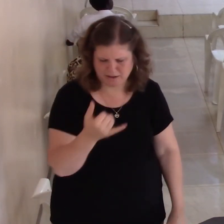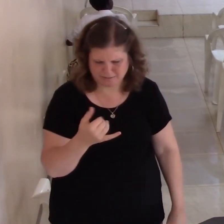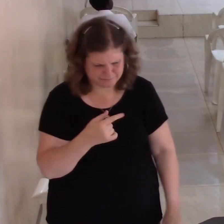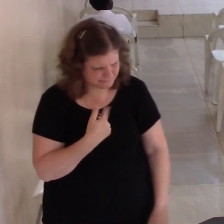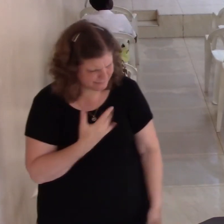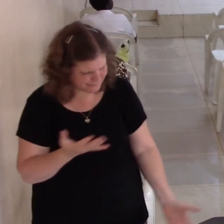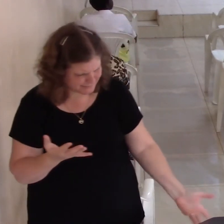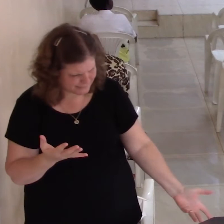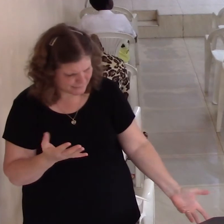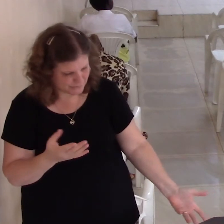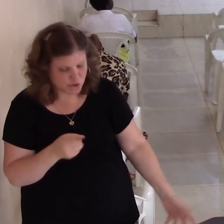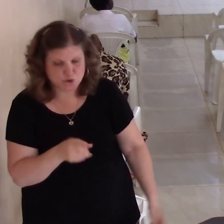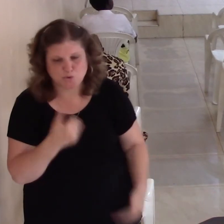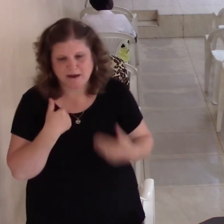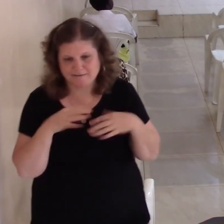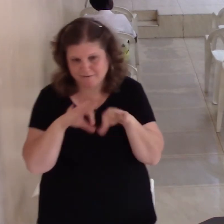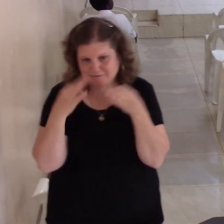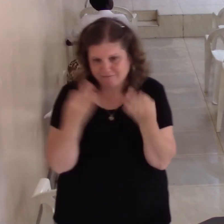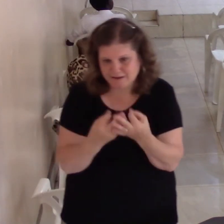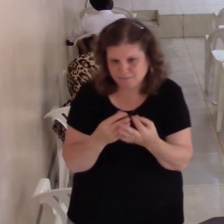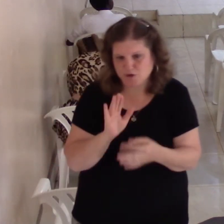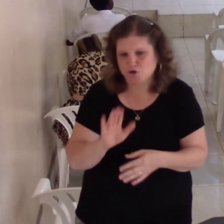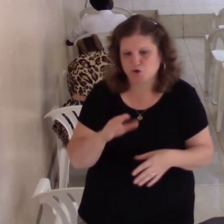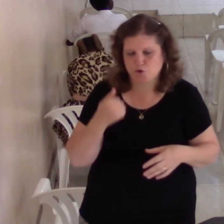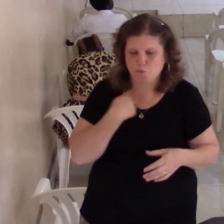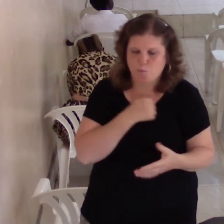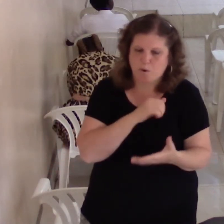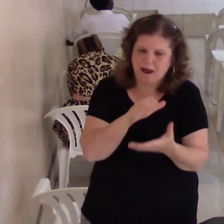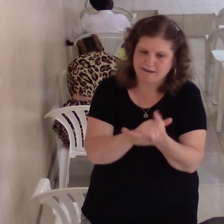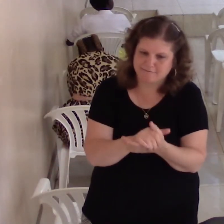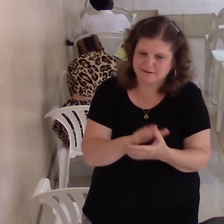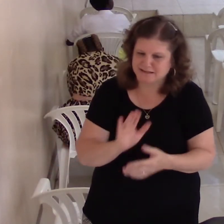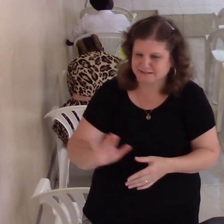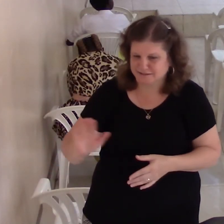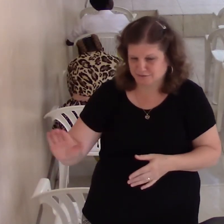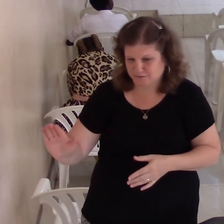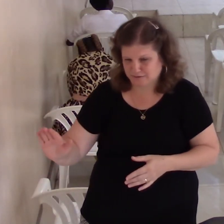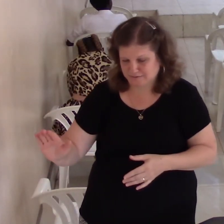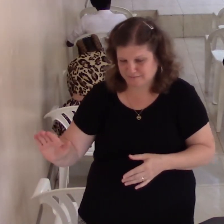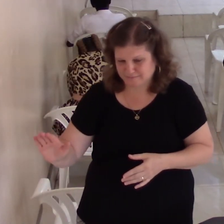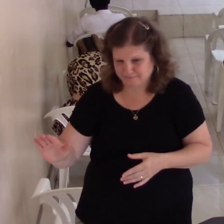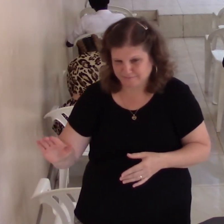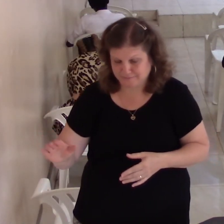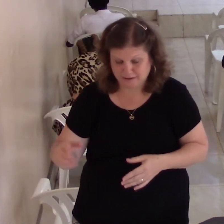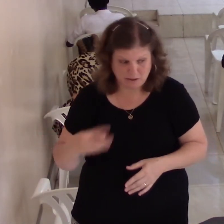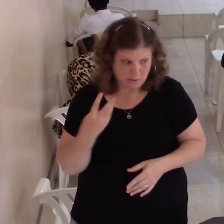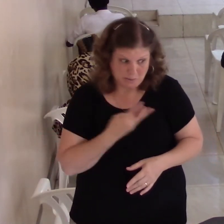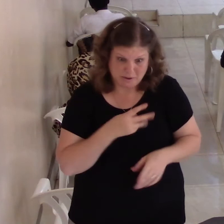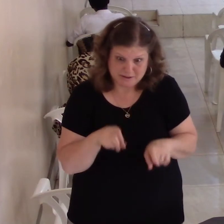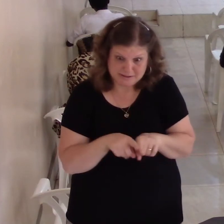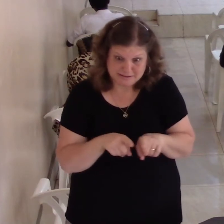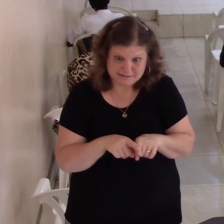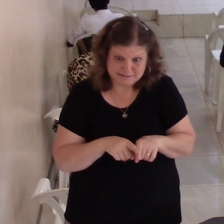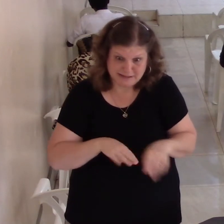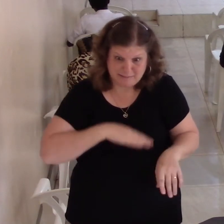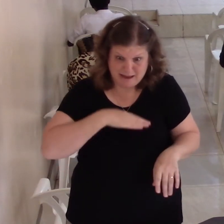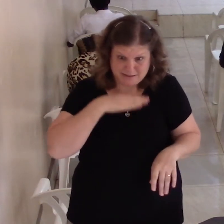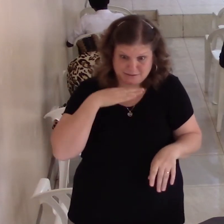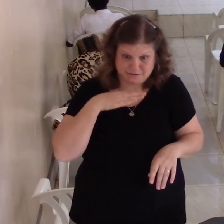He said, you have a family, you're like it. I'm hoping for what about this? He's the same age. It's just a couple years ago. He